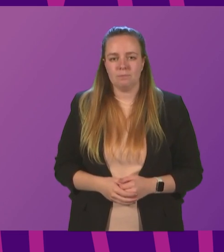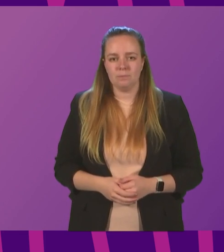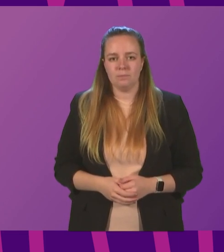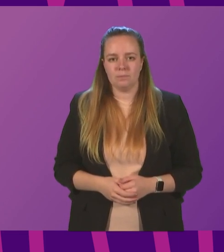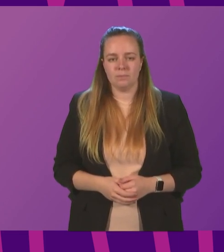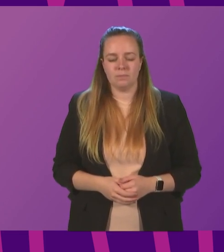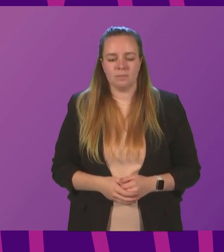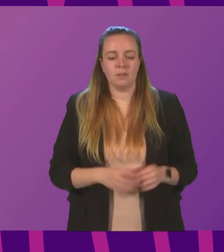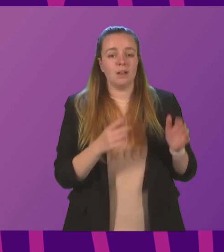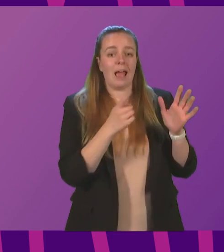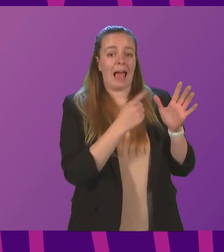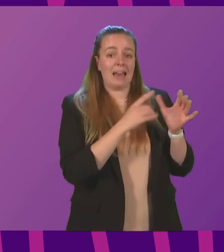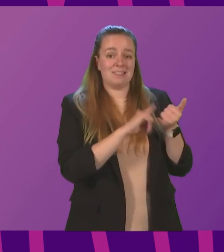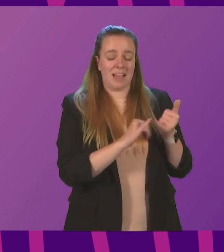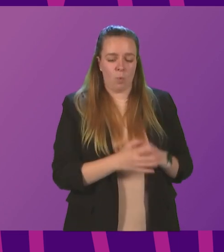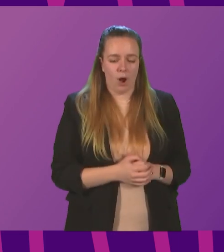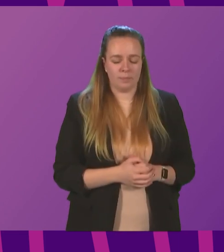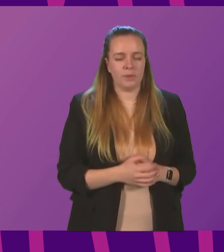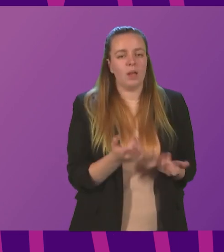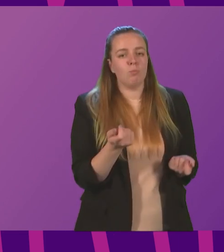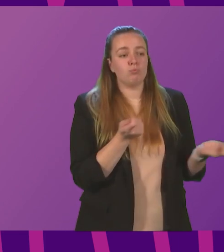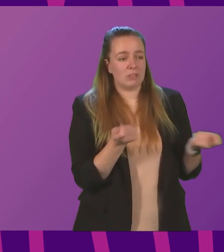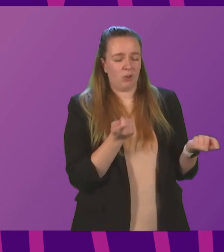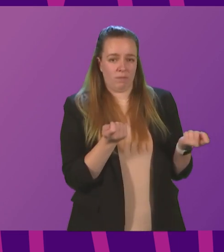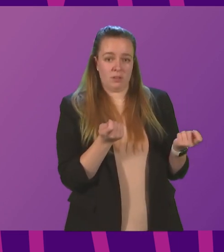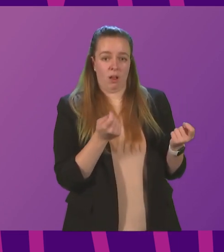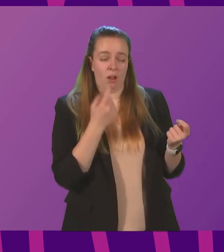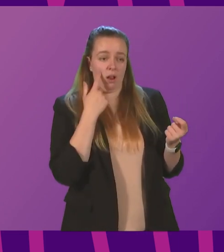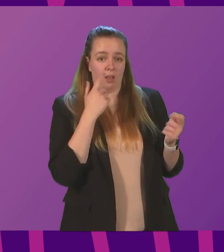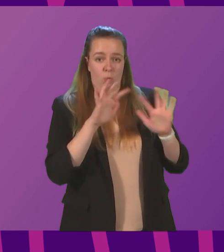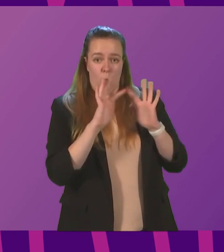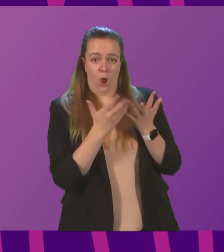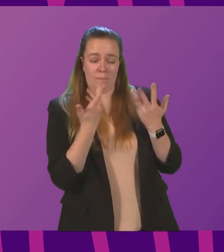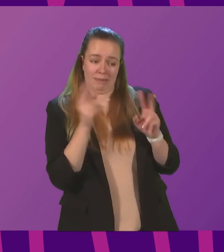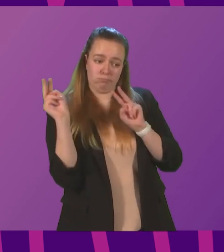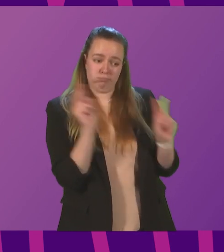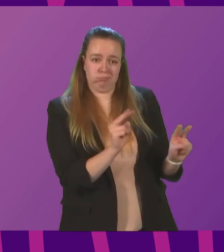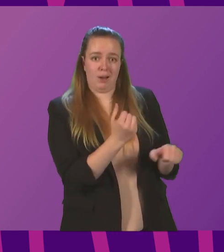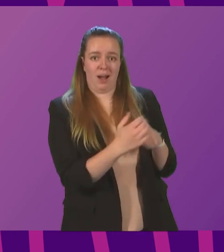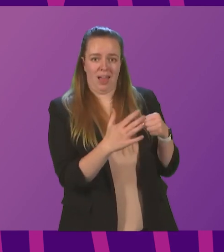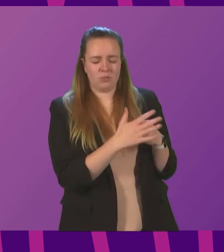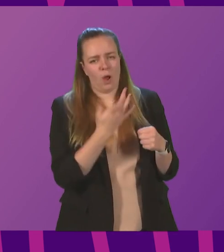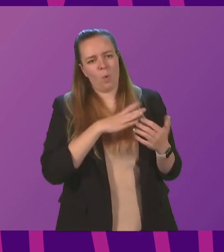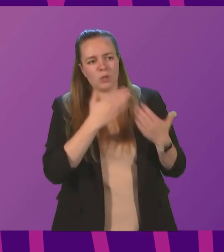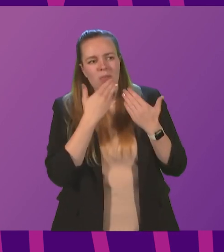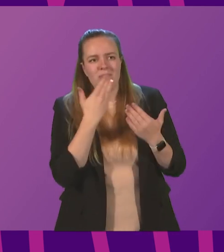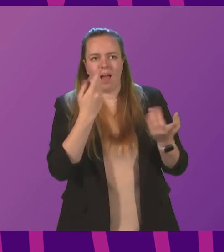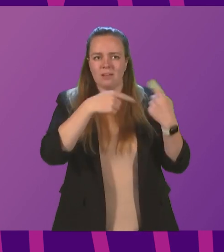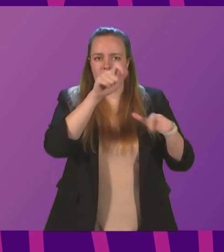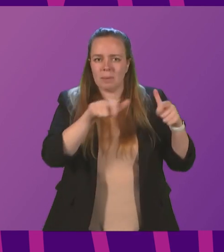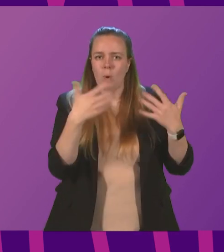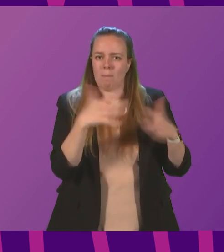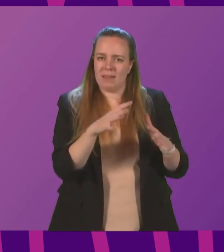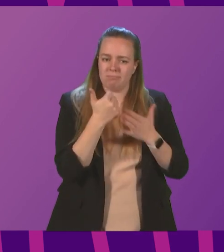I call Anna Sauer. The eyes of the world have been on Glasgow, and I want to thank all those that helped deliver a successful